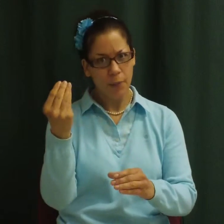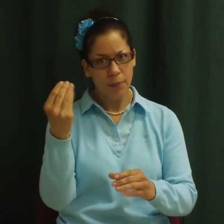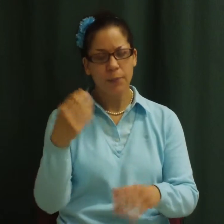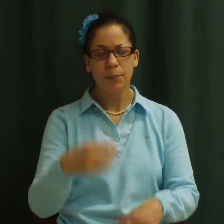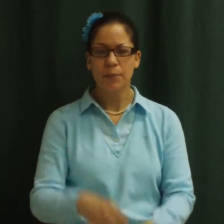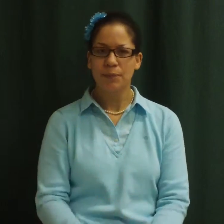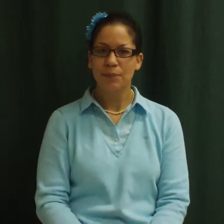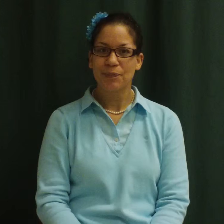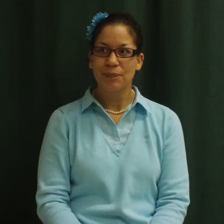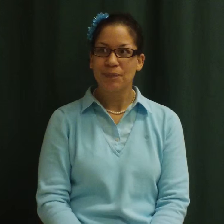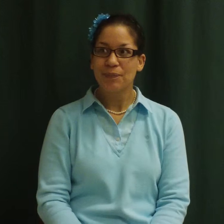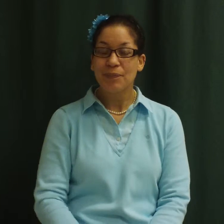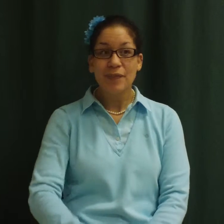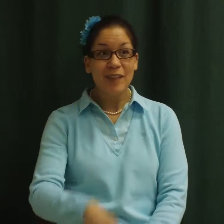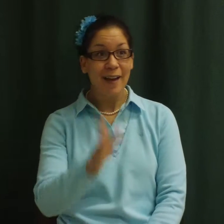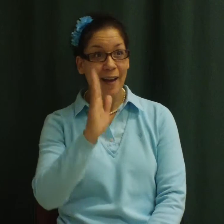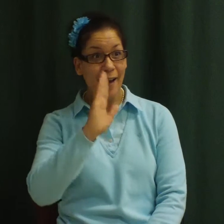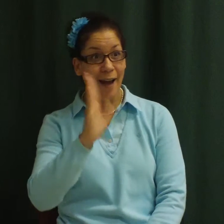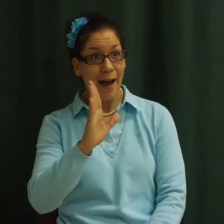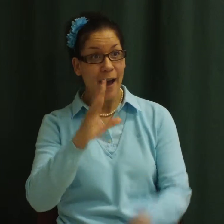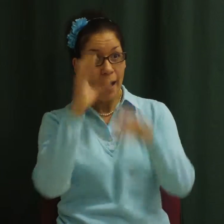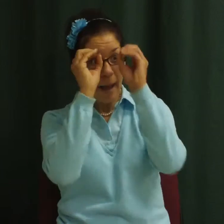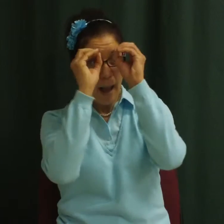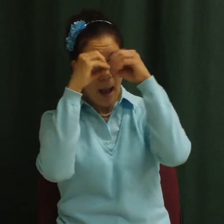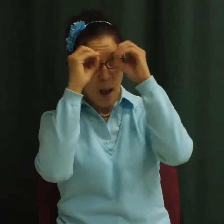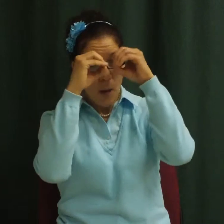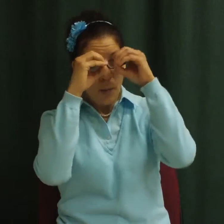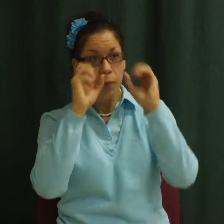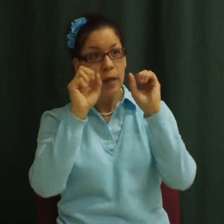Hi, Owl. Can you tell me why does it rain?